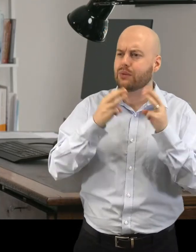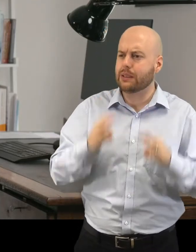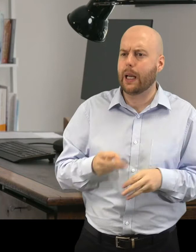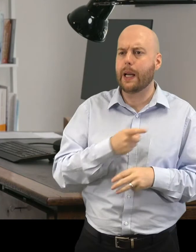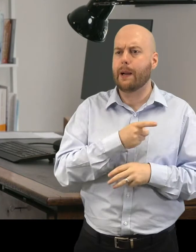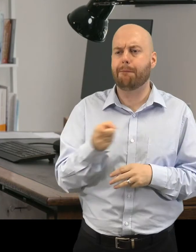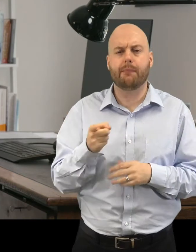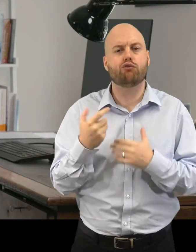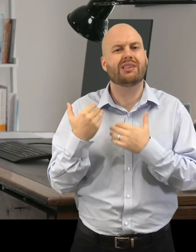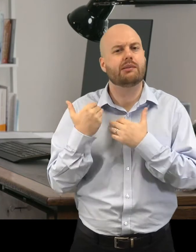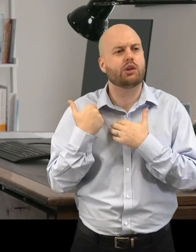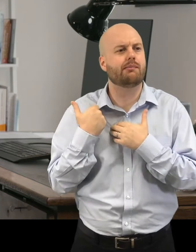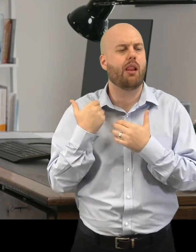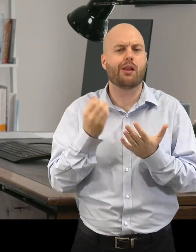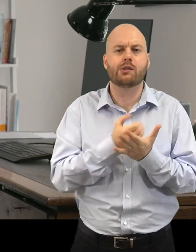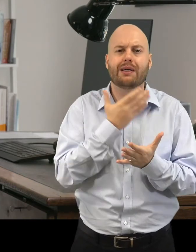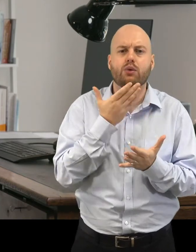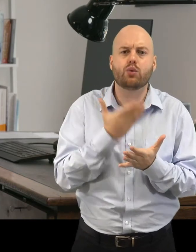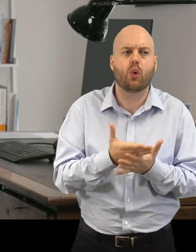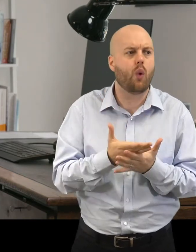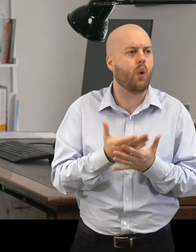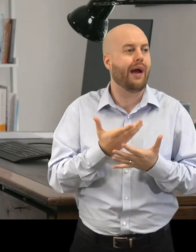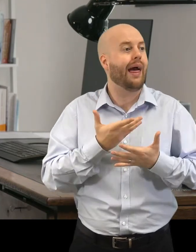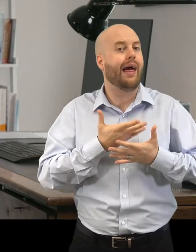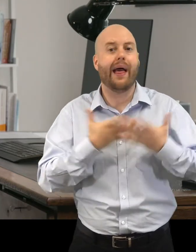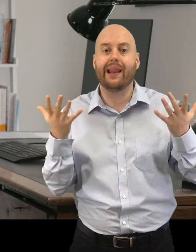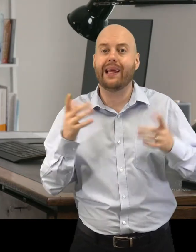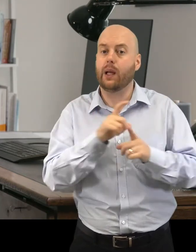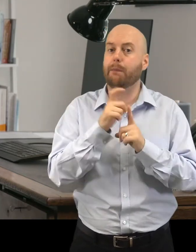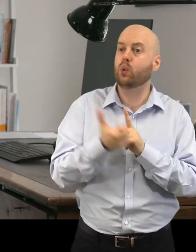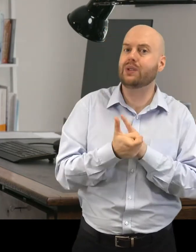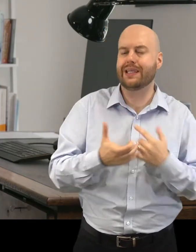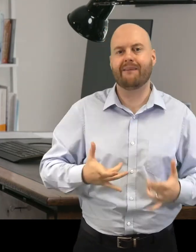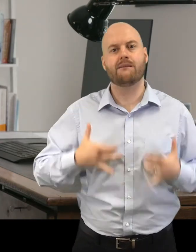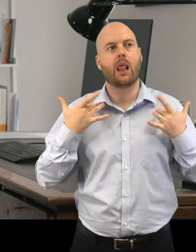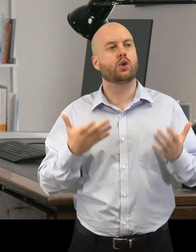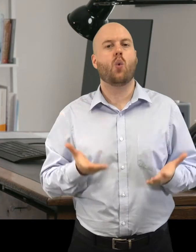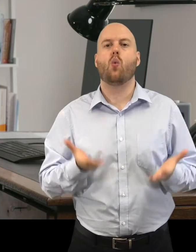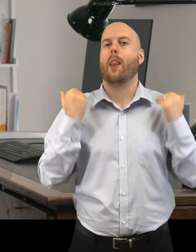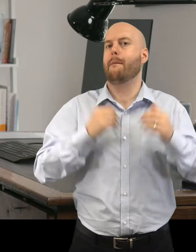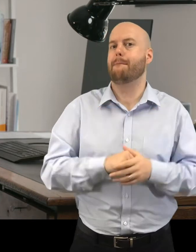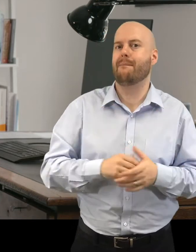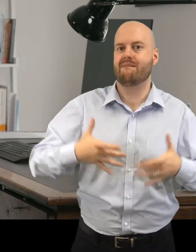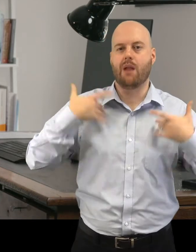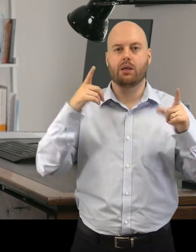community that the museum serves feels welcome, feels a sense of ownership,